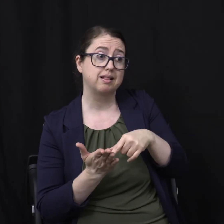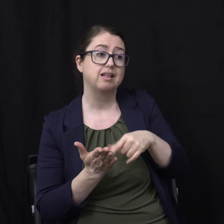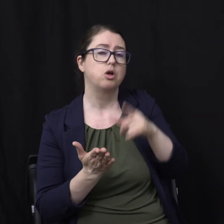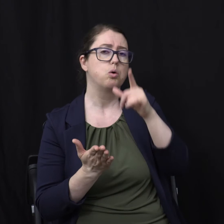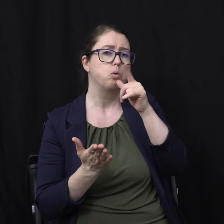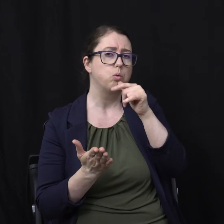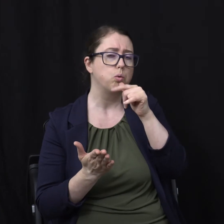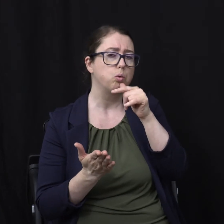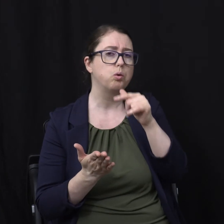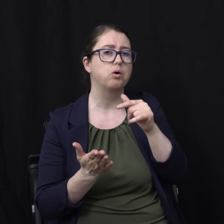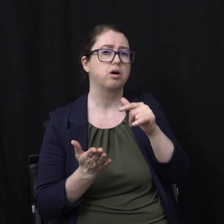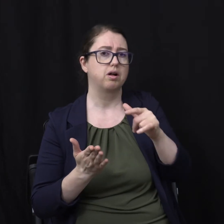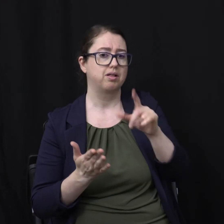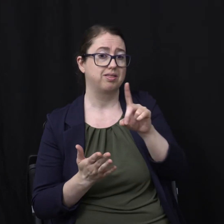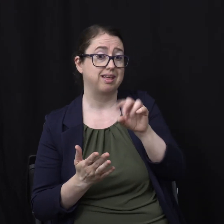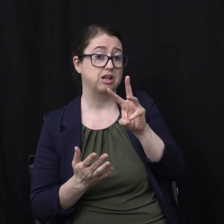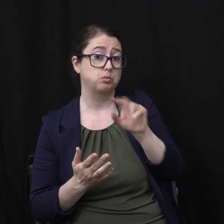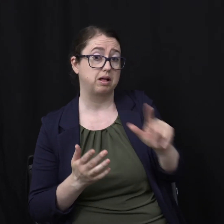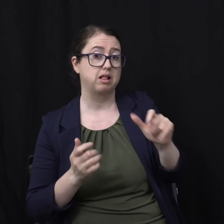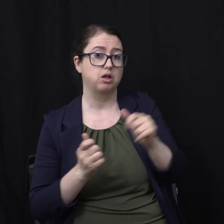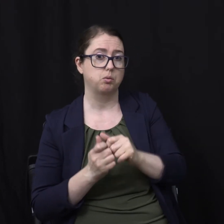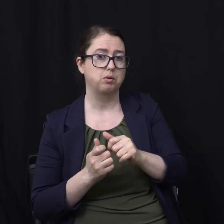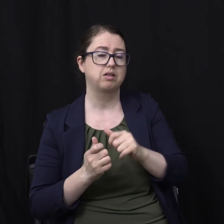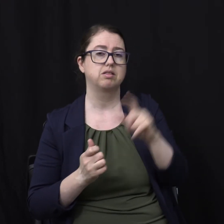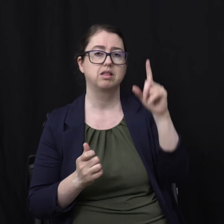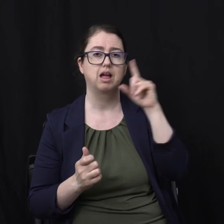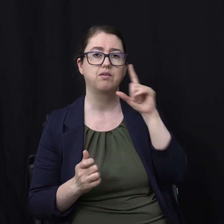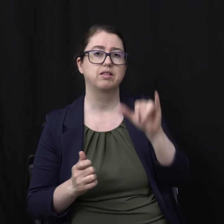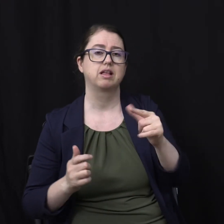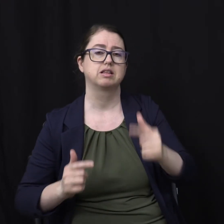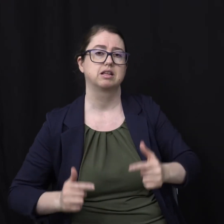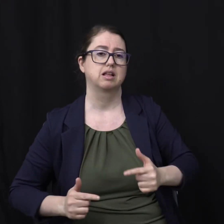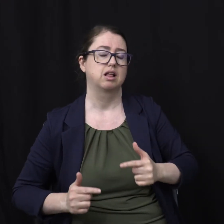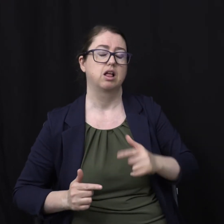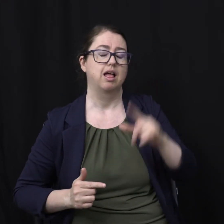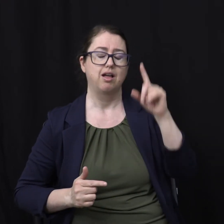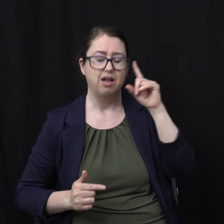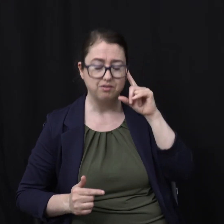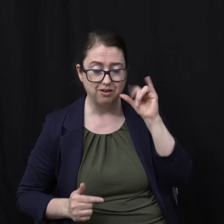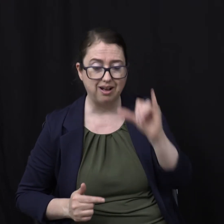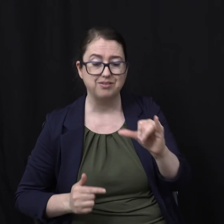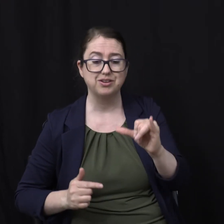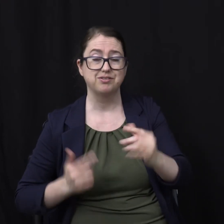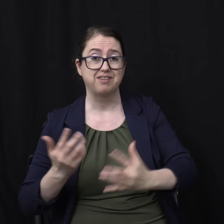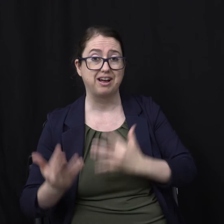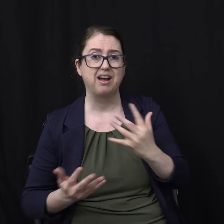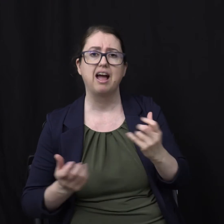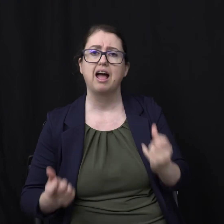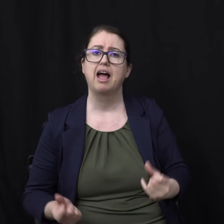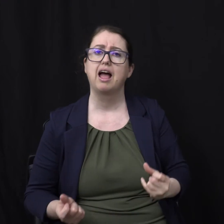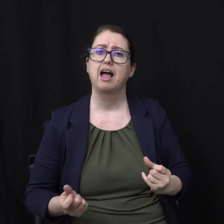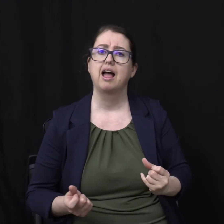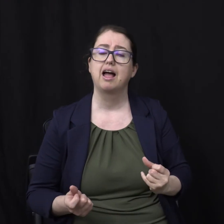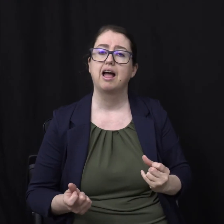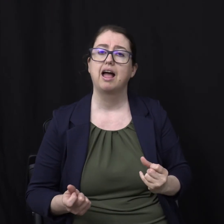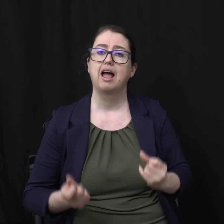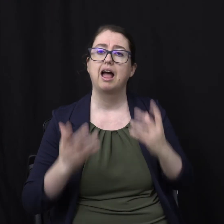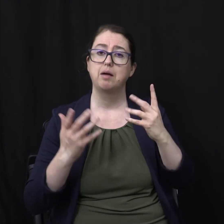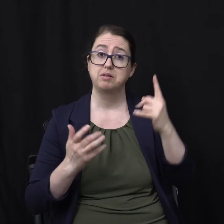That dwells With the everlasting fire? How many do you think Will say You say The wicked or the righteous?